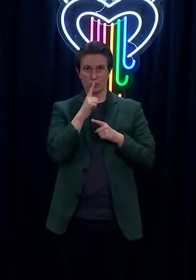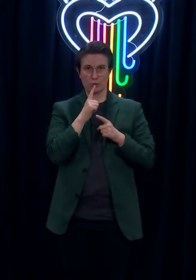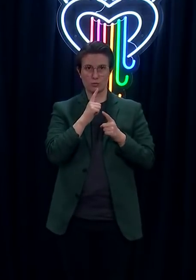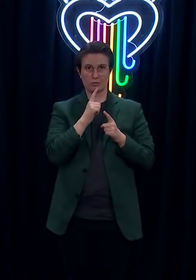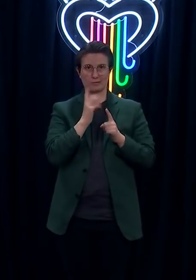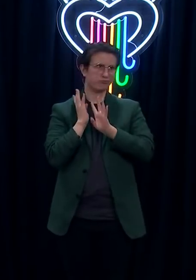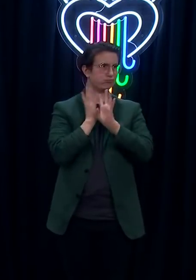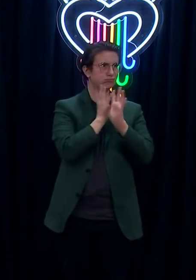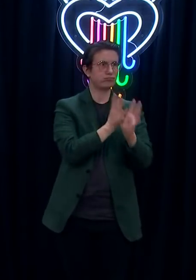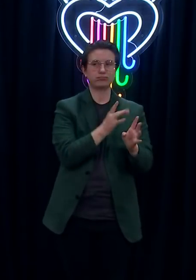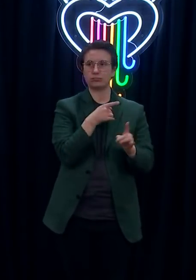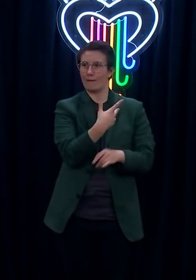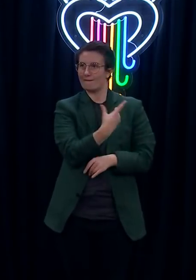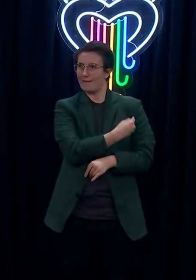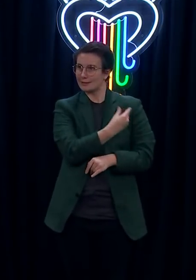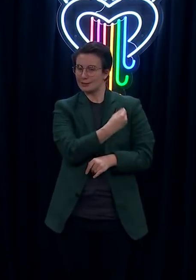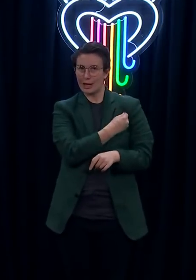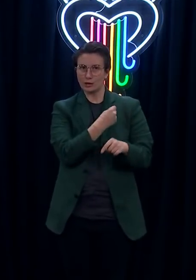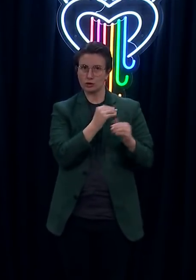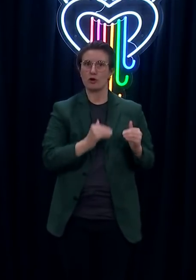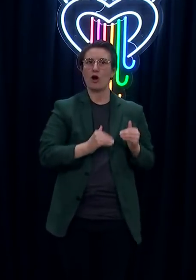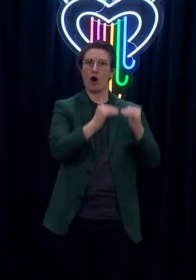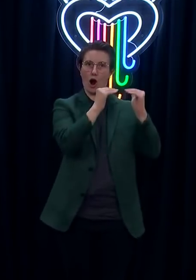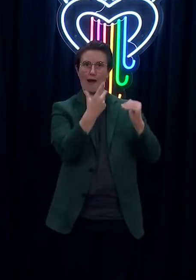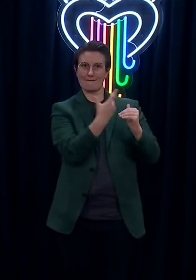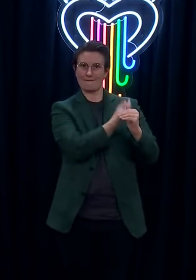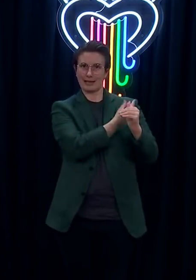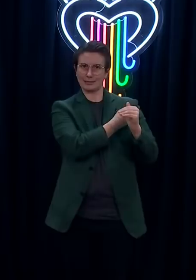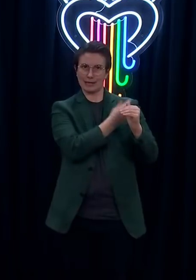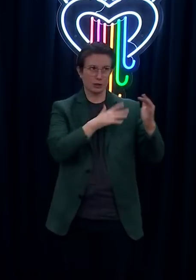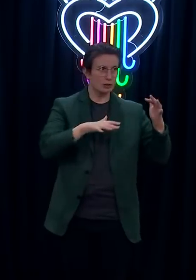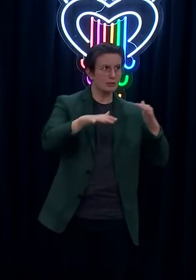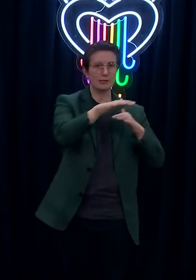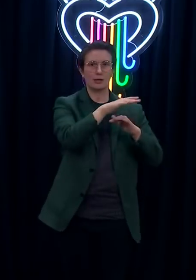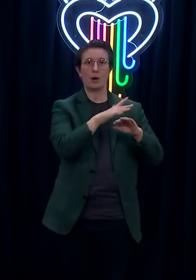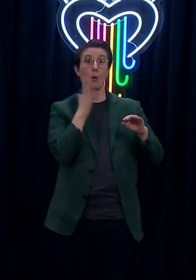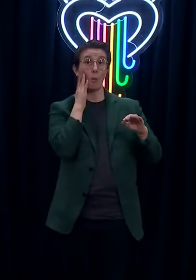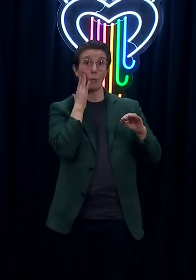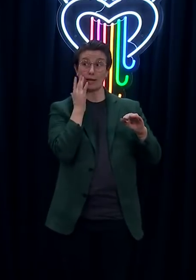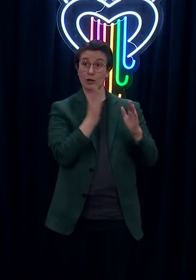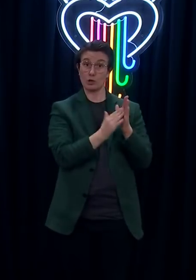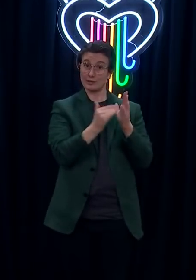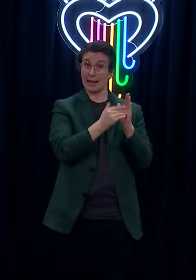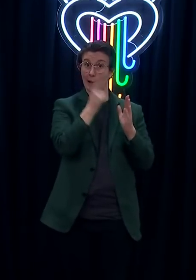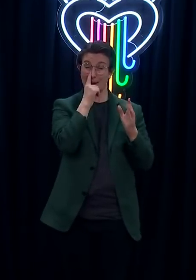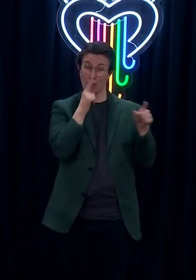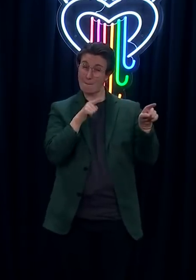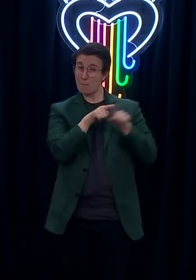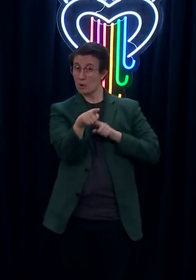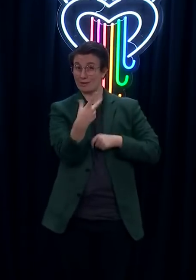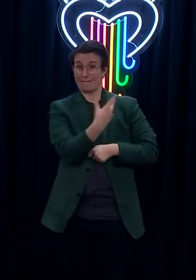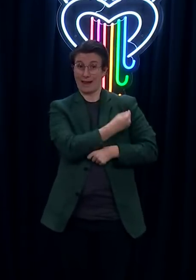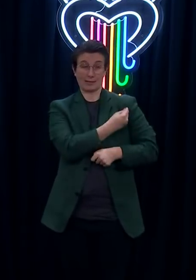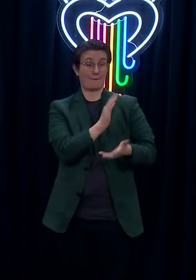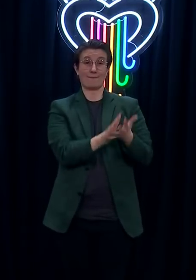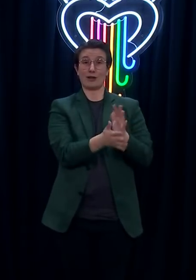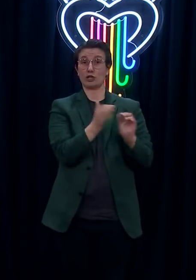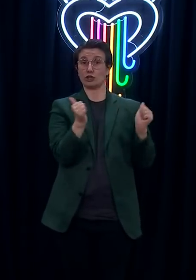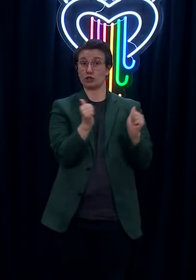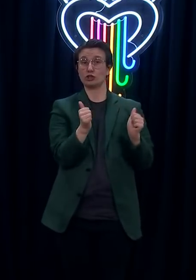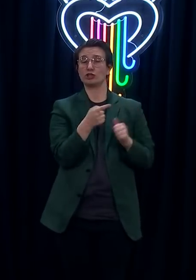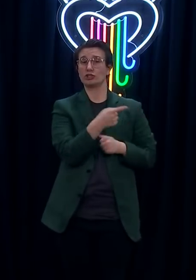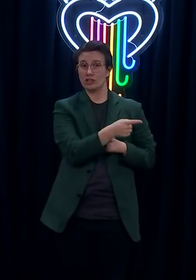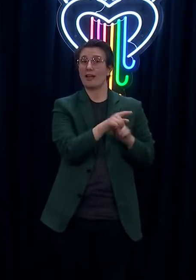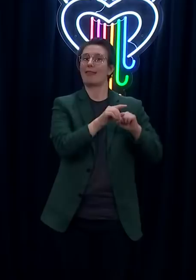outbreak we'll see those levels lift and once we're reaching those high levels that in the future from that point we would be seeking to avoid that in the future. You'd use level four